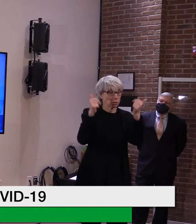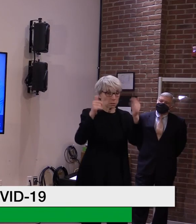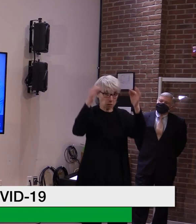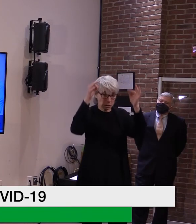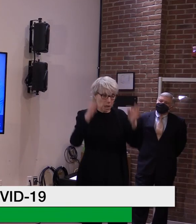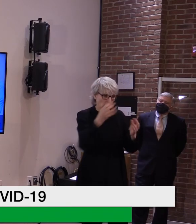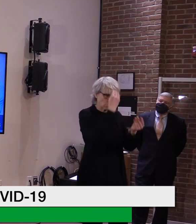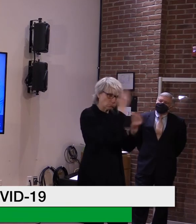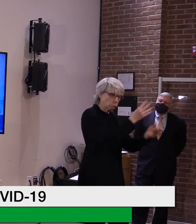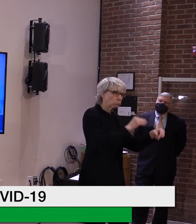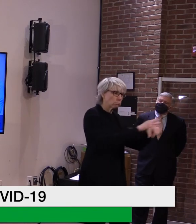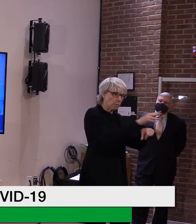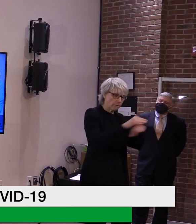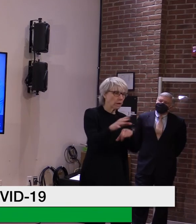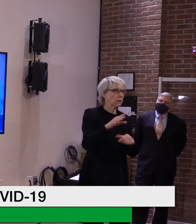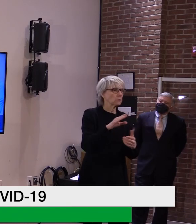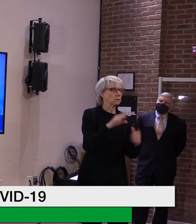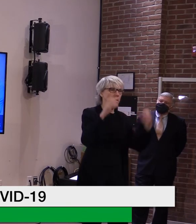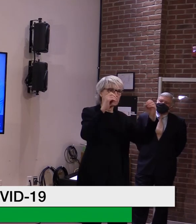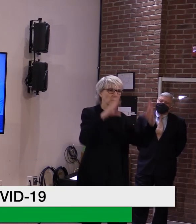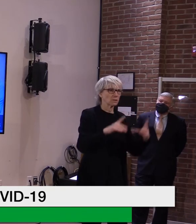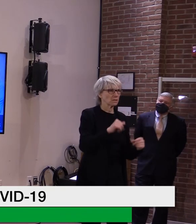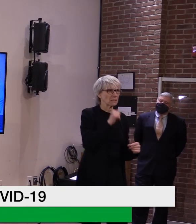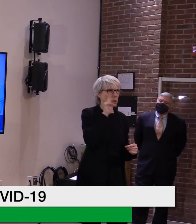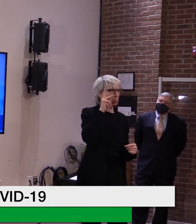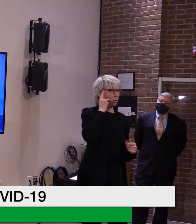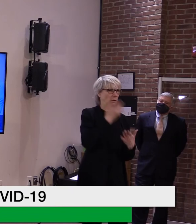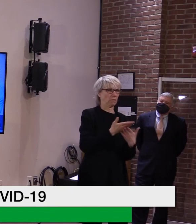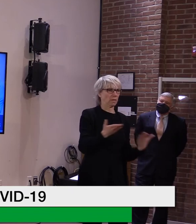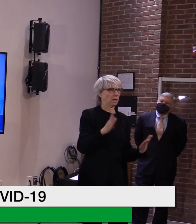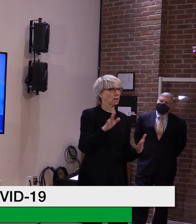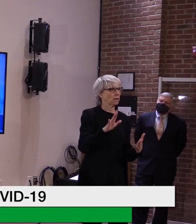that's not a political decision. This is going to be a, uh, science-based decision.